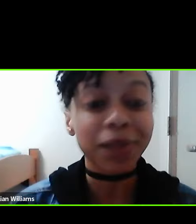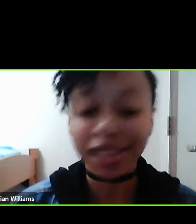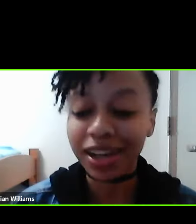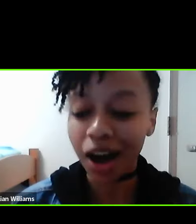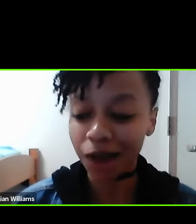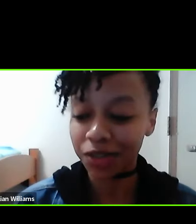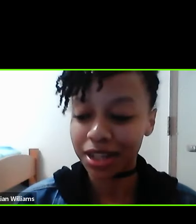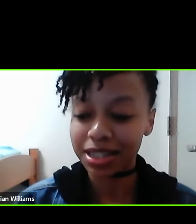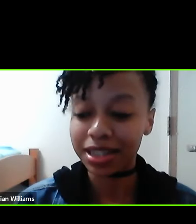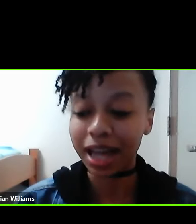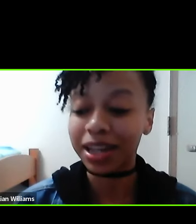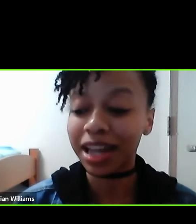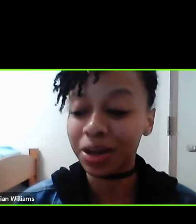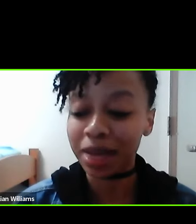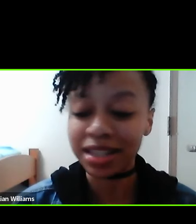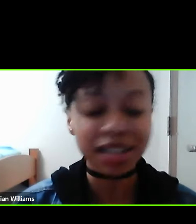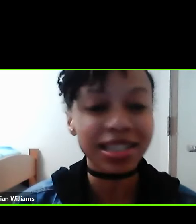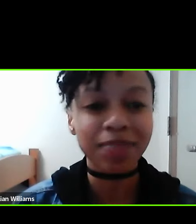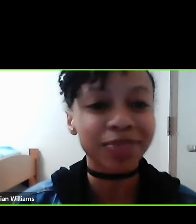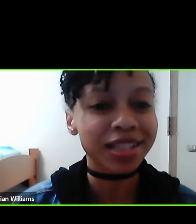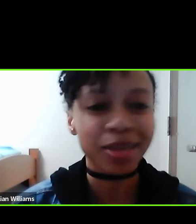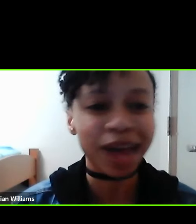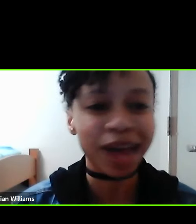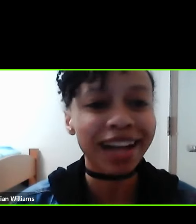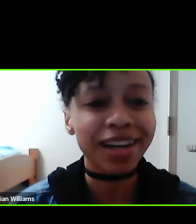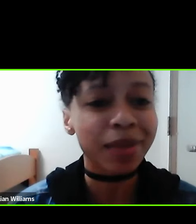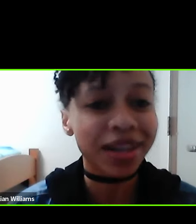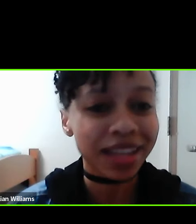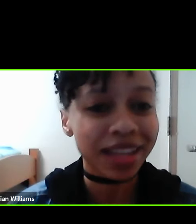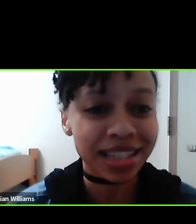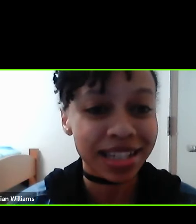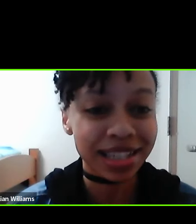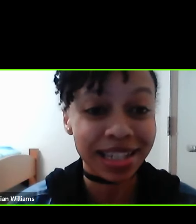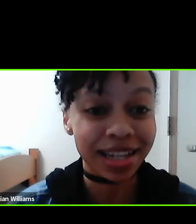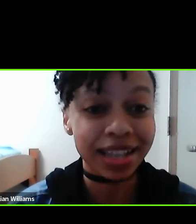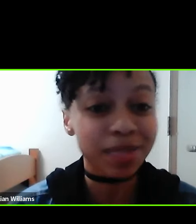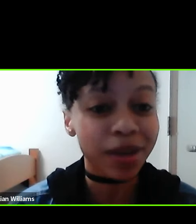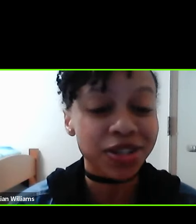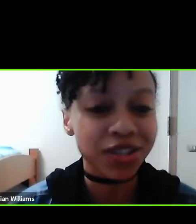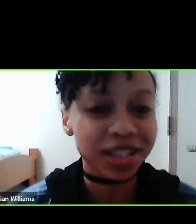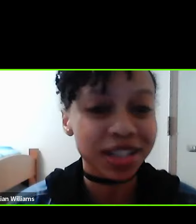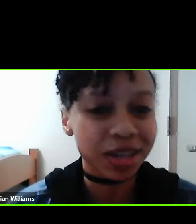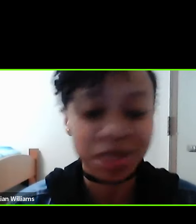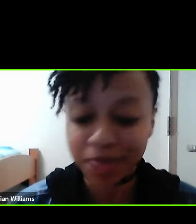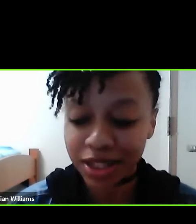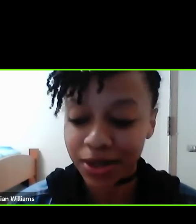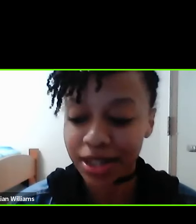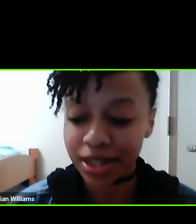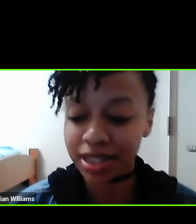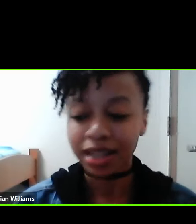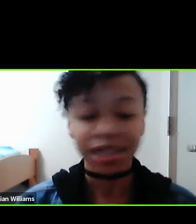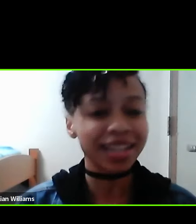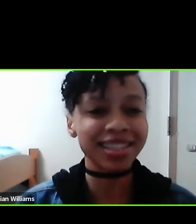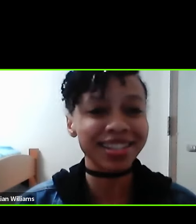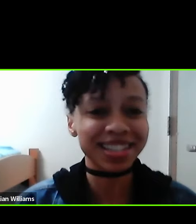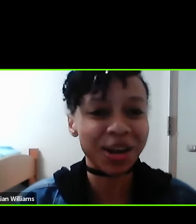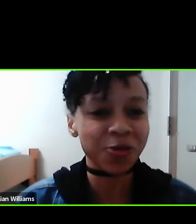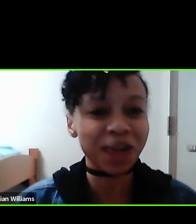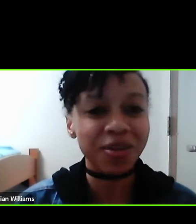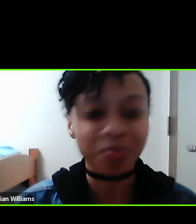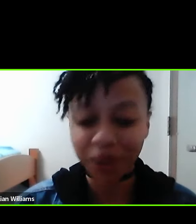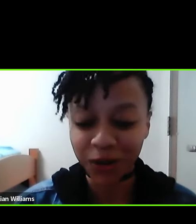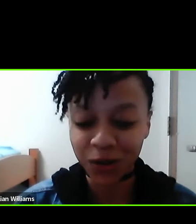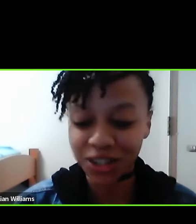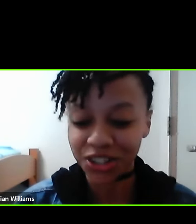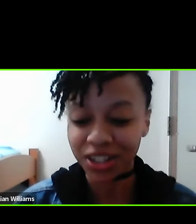with complete confidence that Lanham is not simply some academic that the CSE is sponsoring to come speak to us. He isn't just a